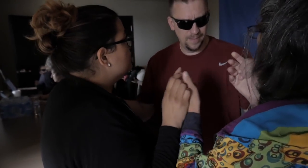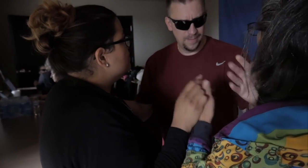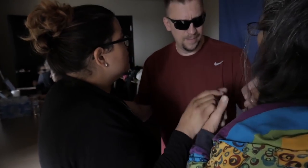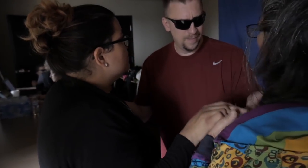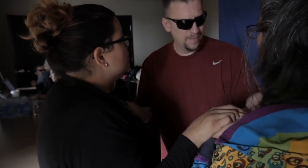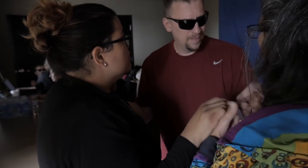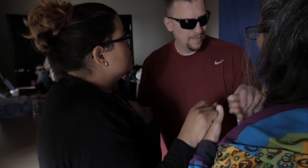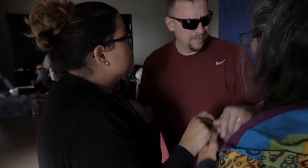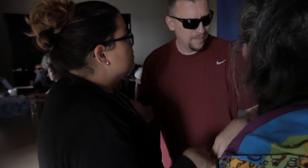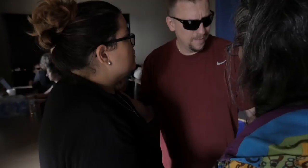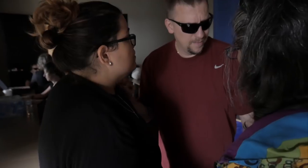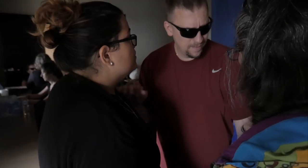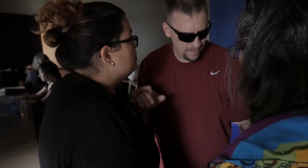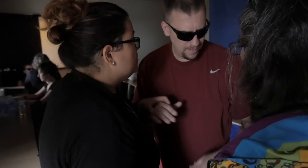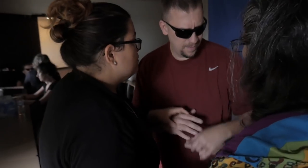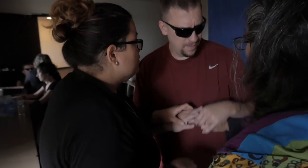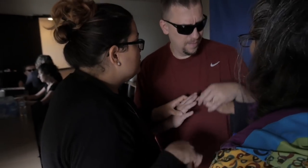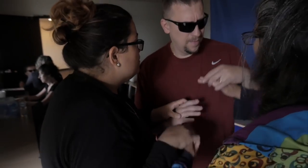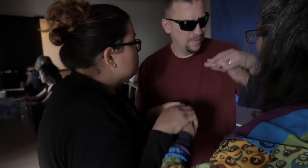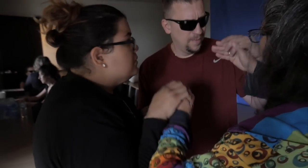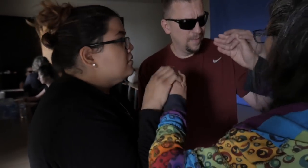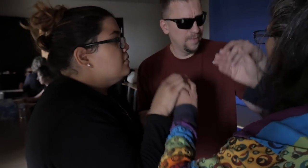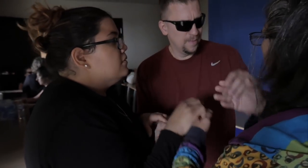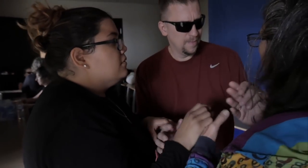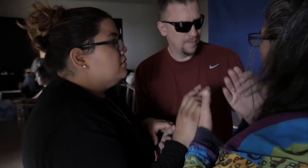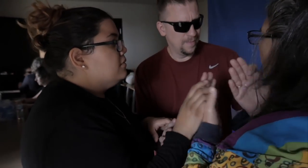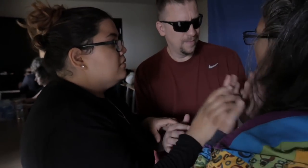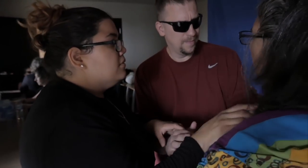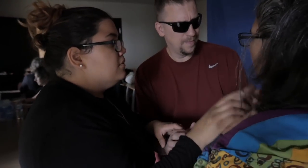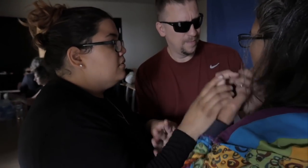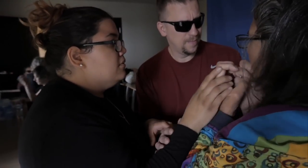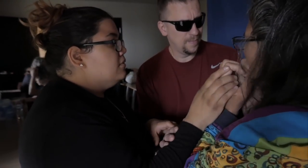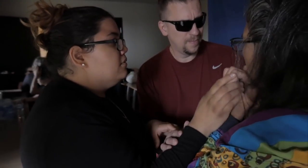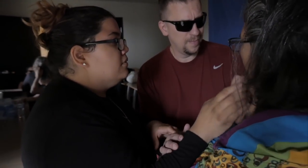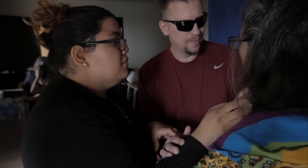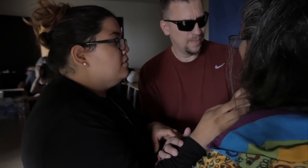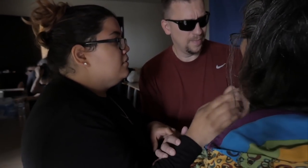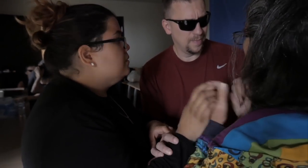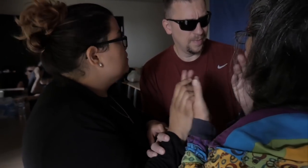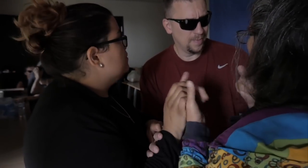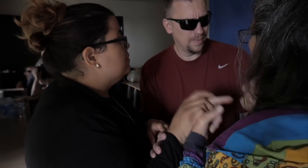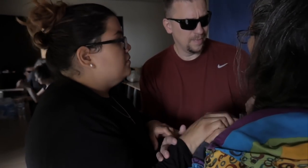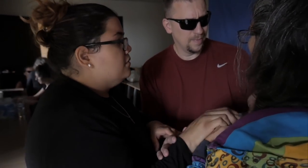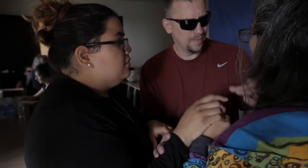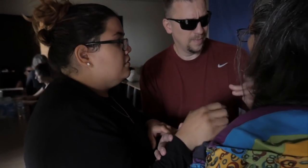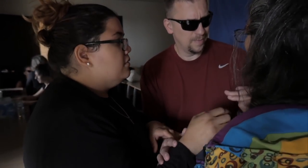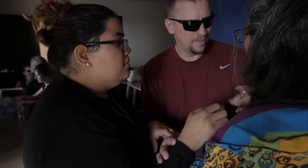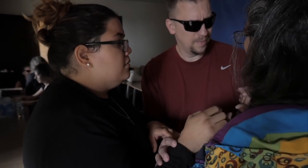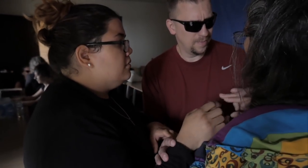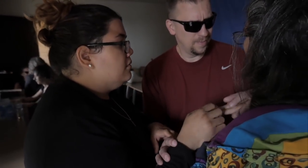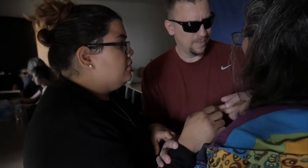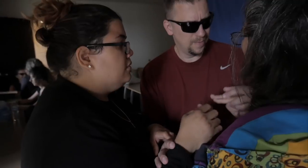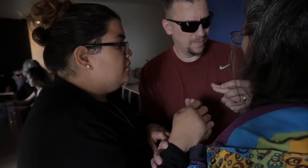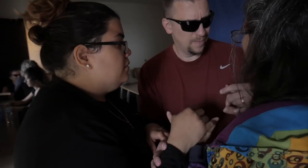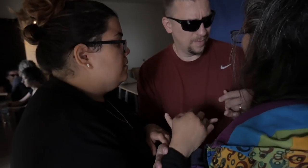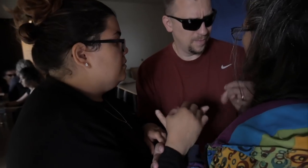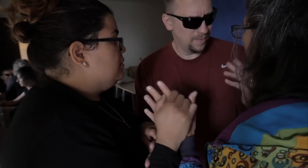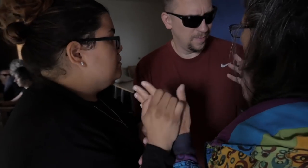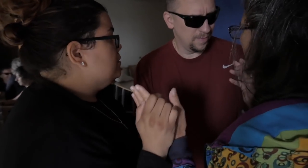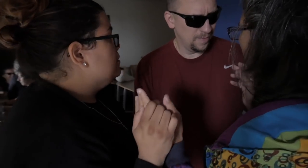I raised her from a little girl. I am her beloved nanny. Jazz then departs